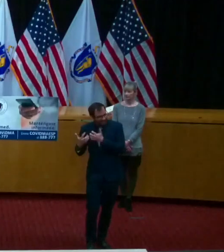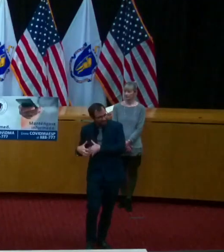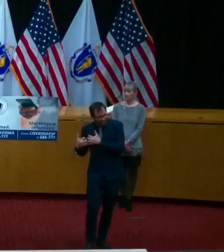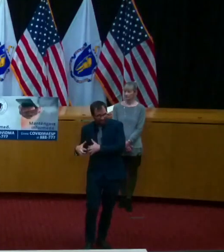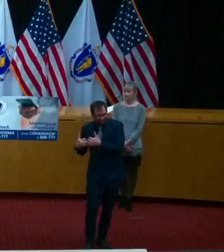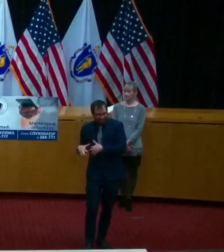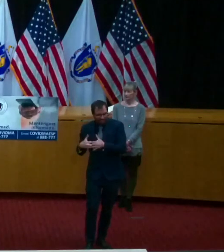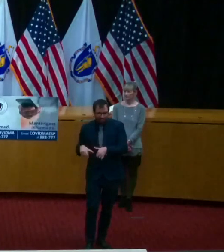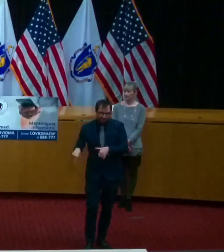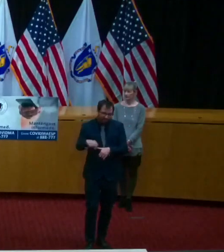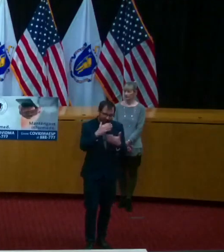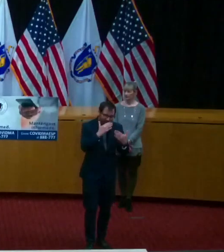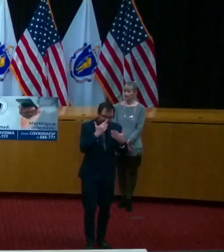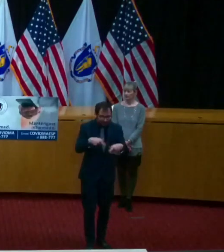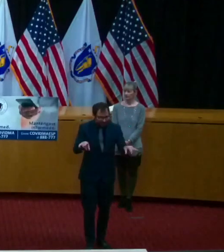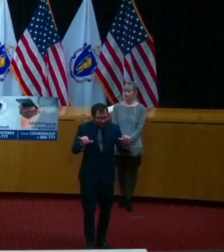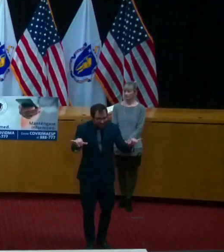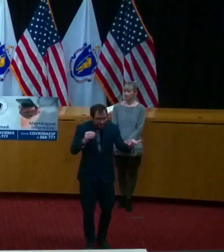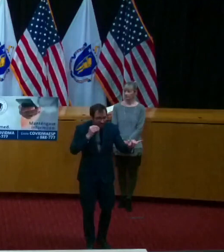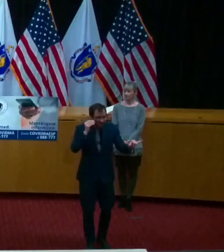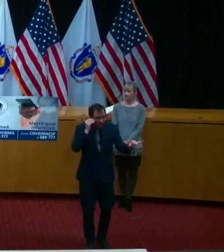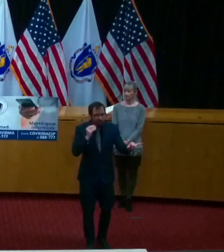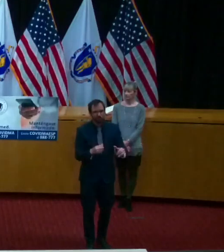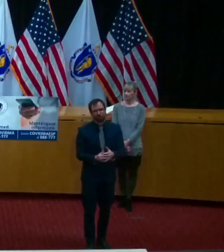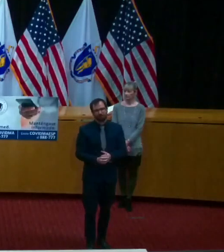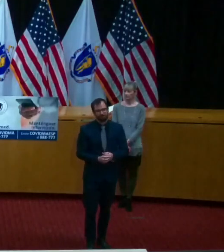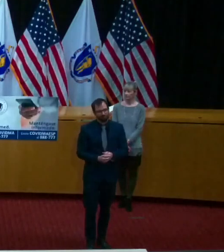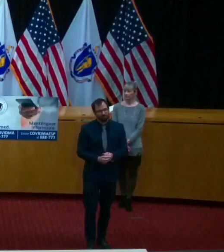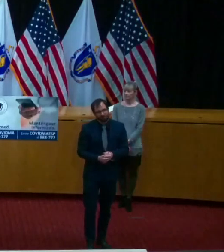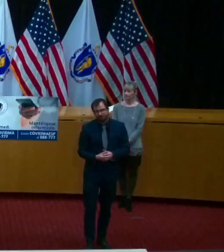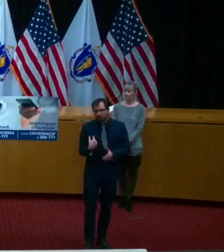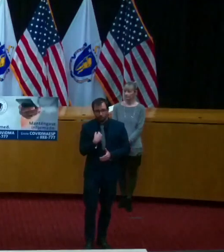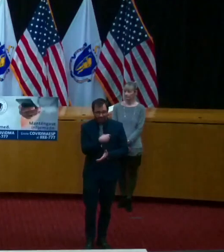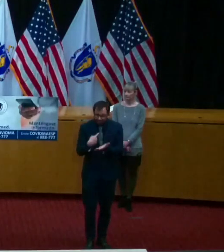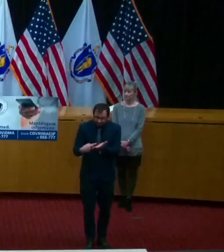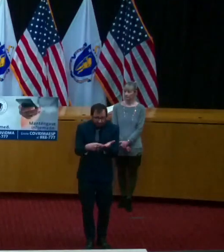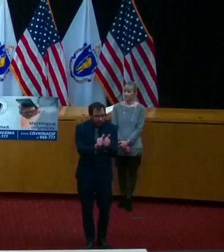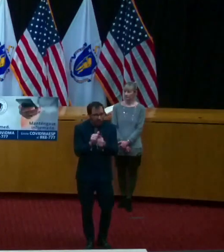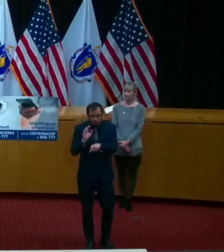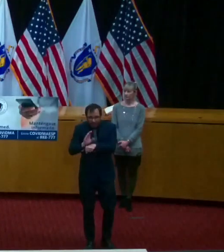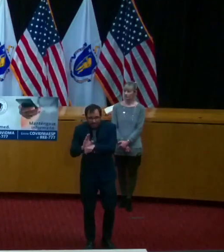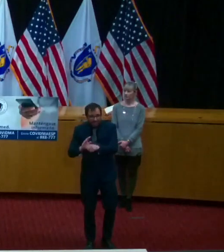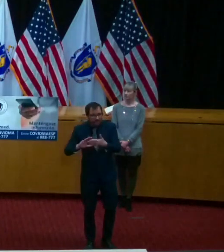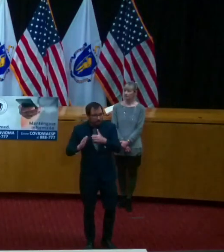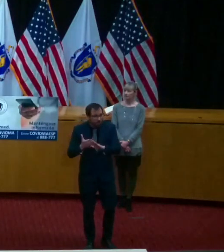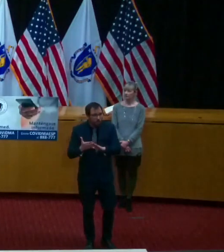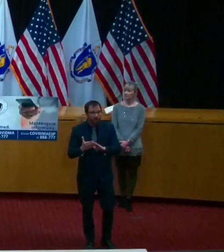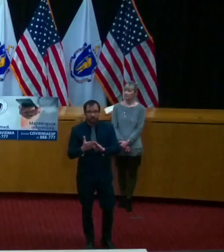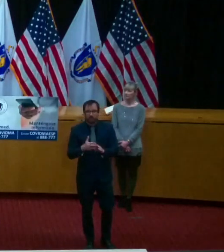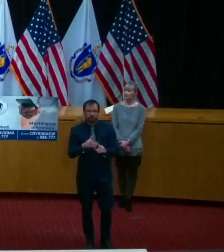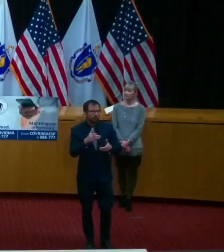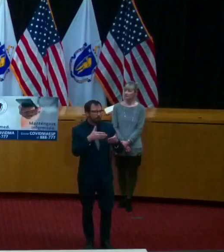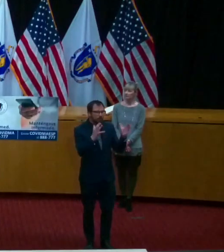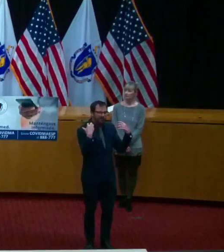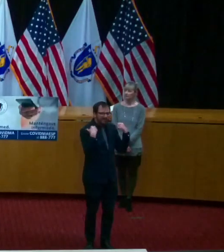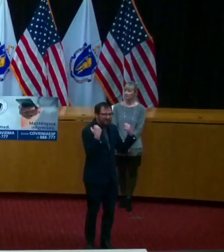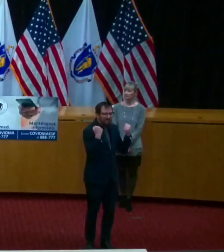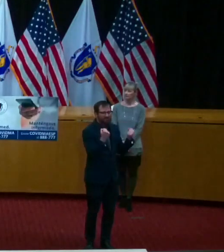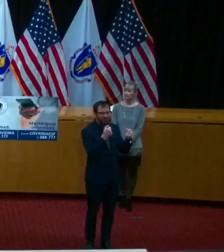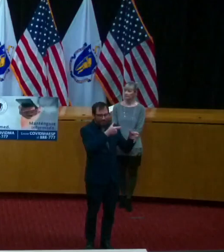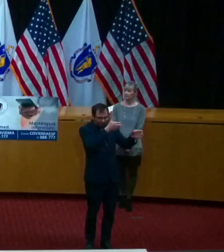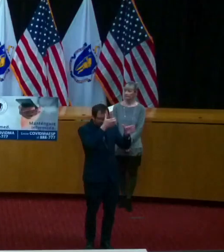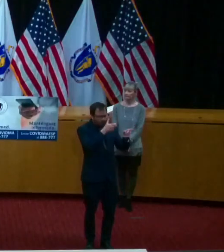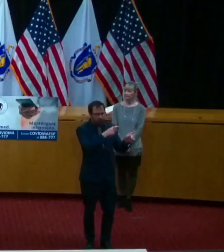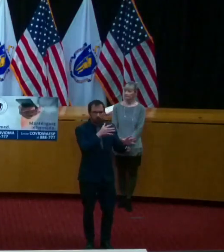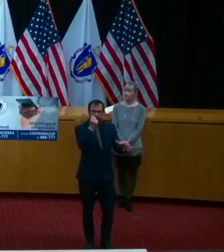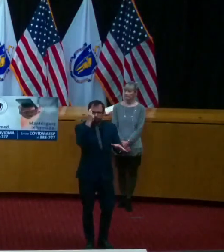communities to work together to put together a thoughtful framework that can work in massachusetts i think we